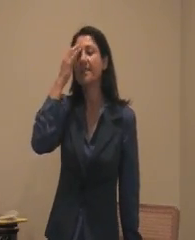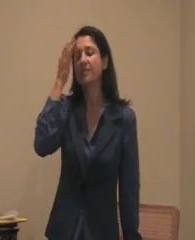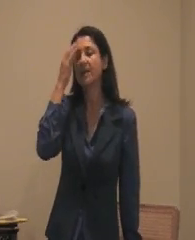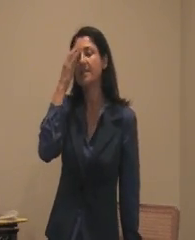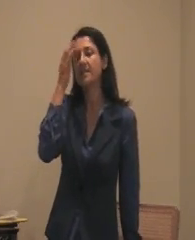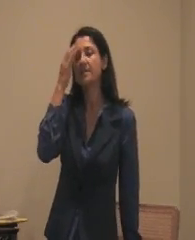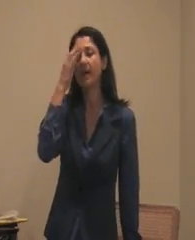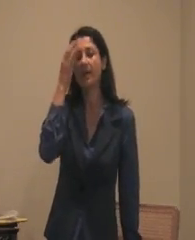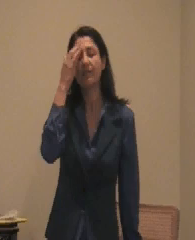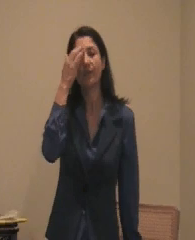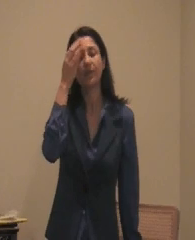stressing this body further.